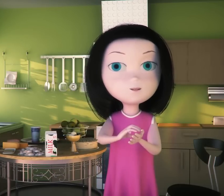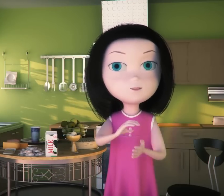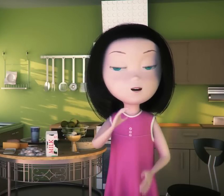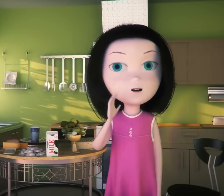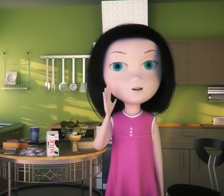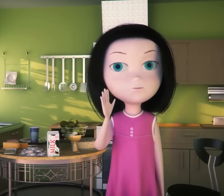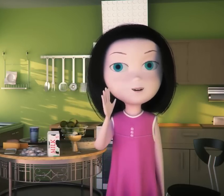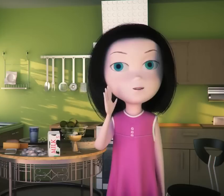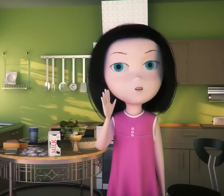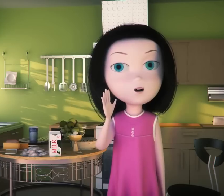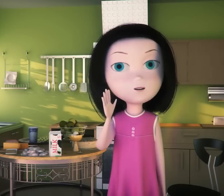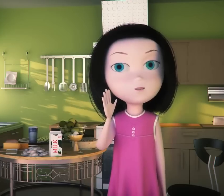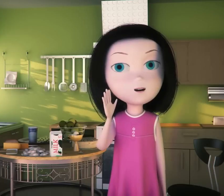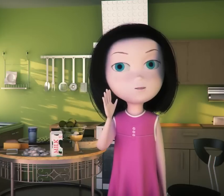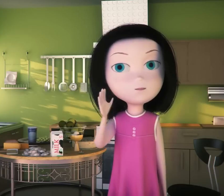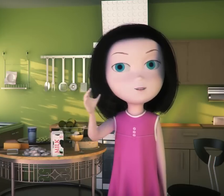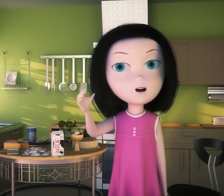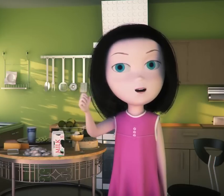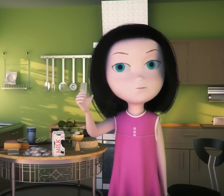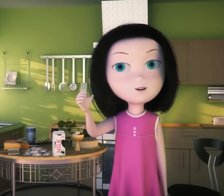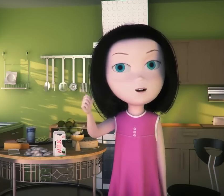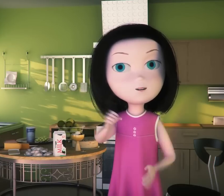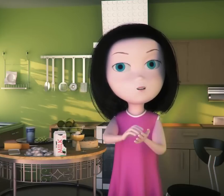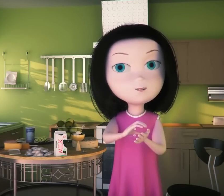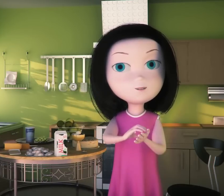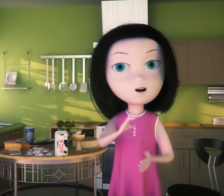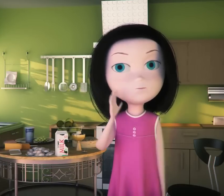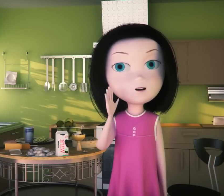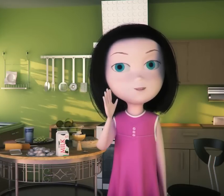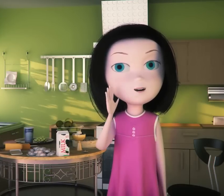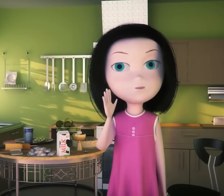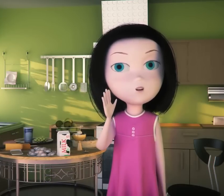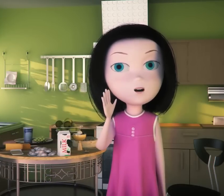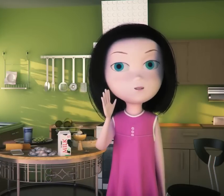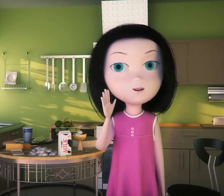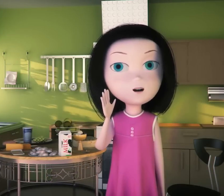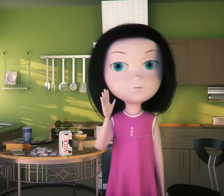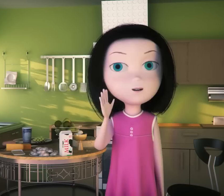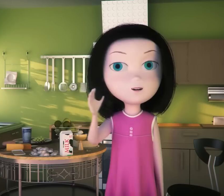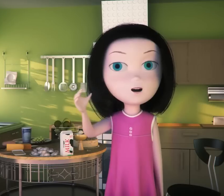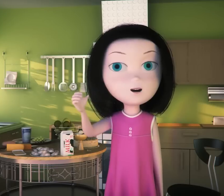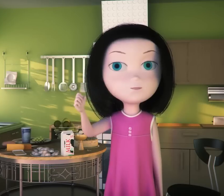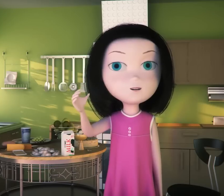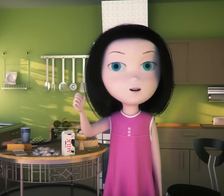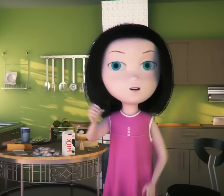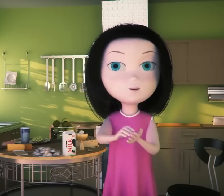Mommy I'm so hungry, may I have milk and cookies? Mommy I'm so hungry, may I have milk and cookies?